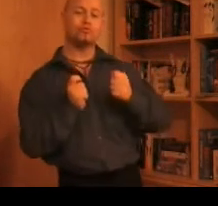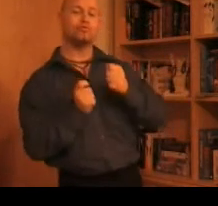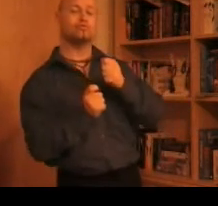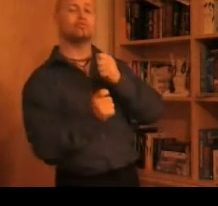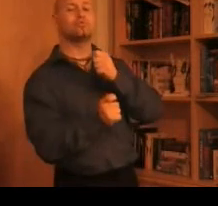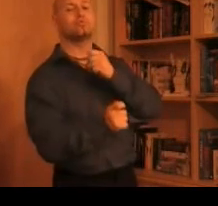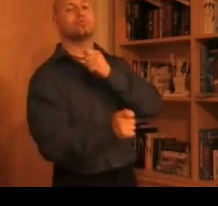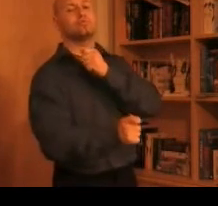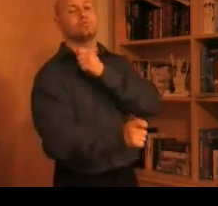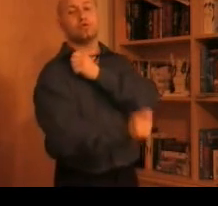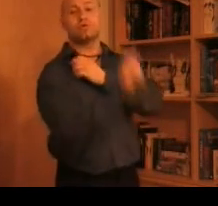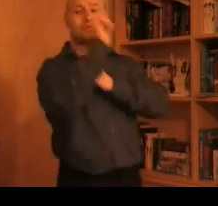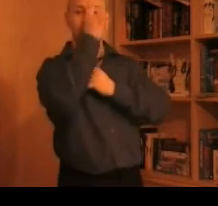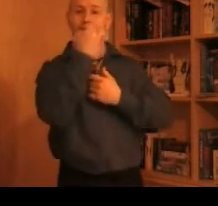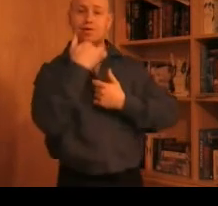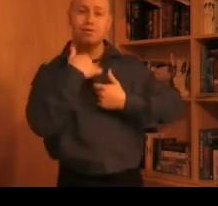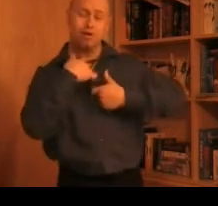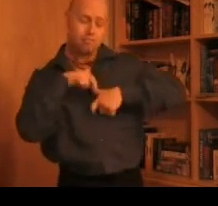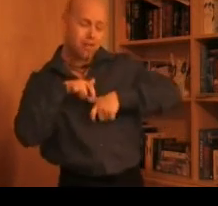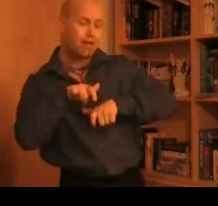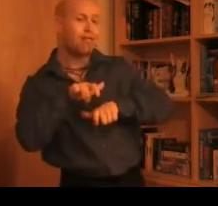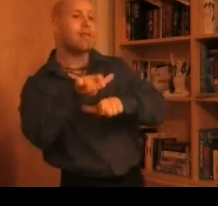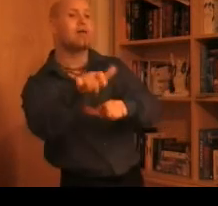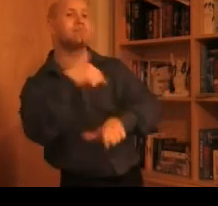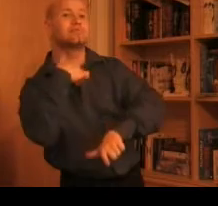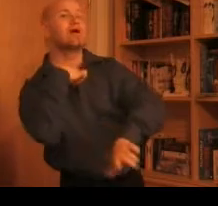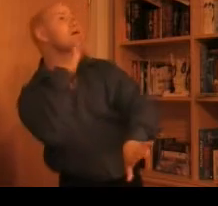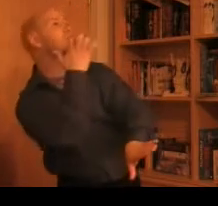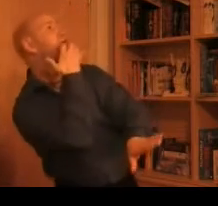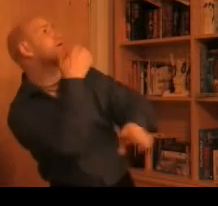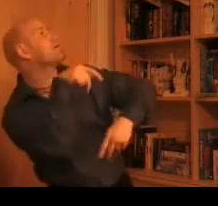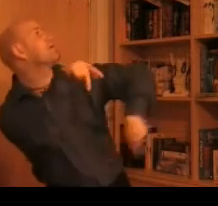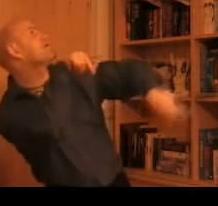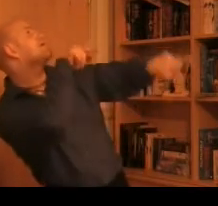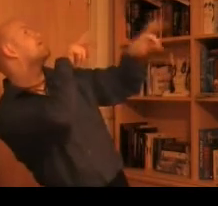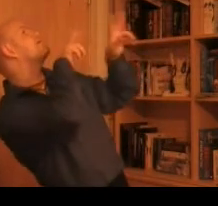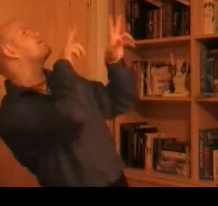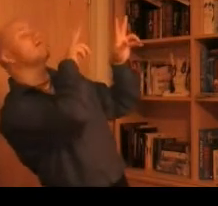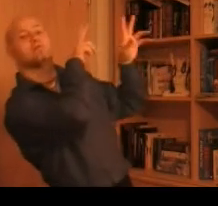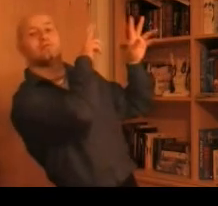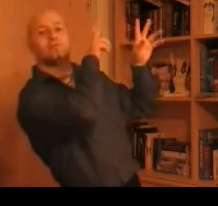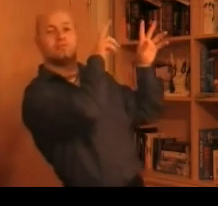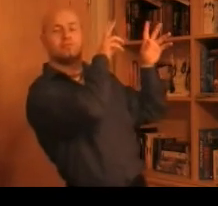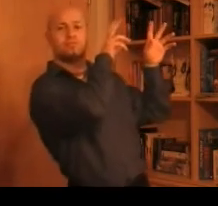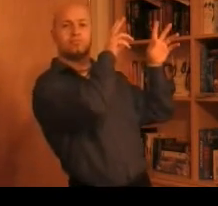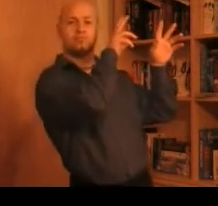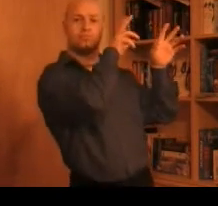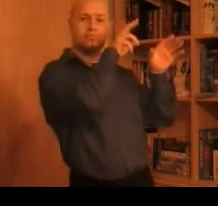Couldn't stay all my life down at here Looking